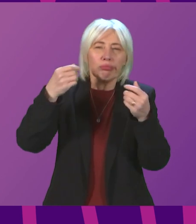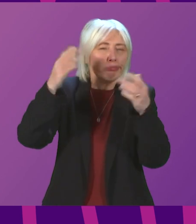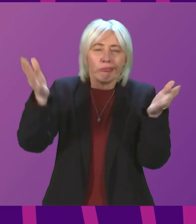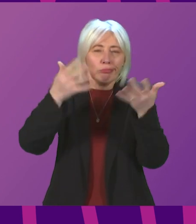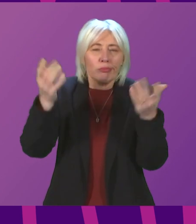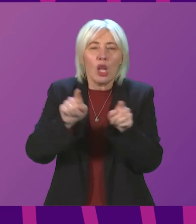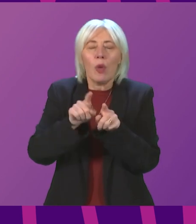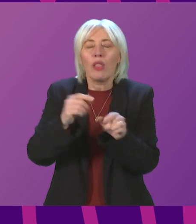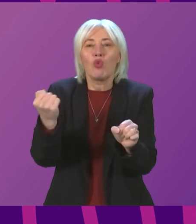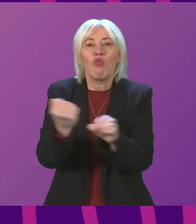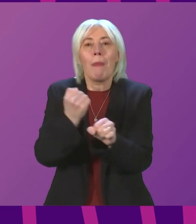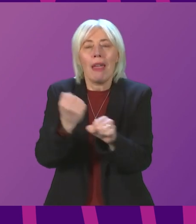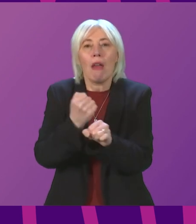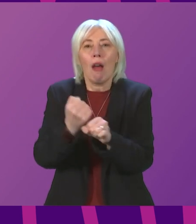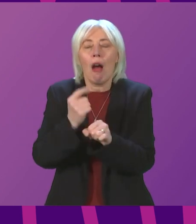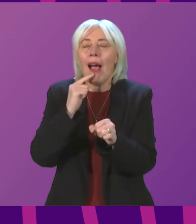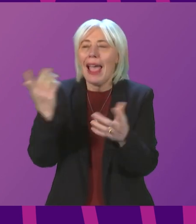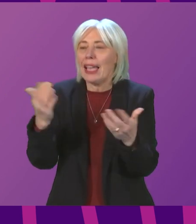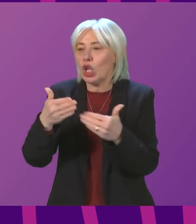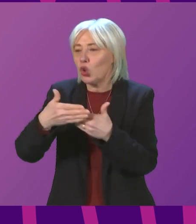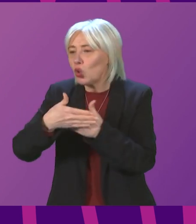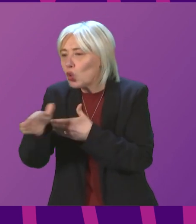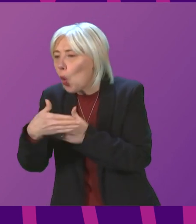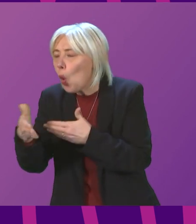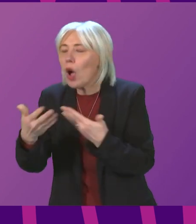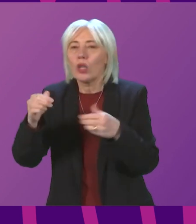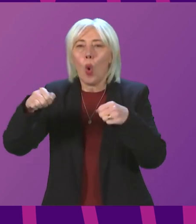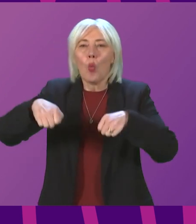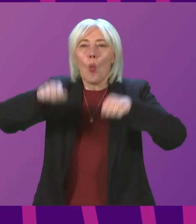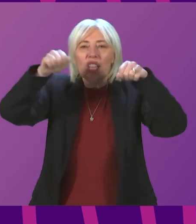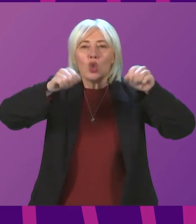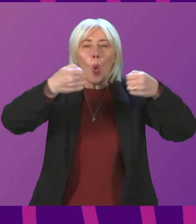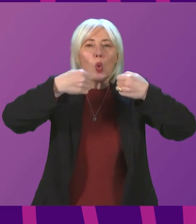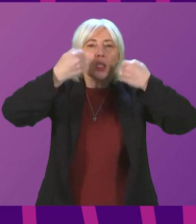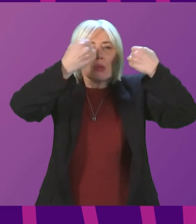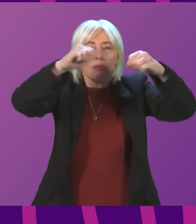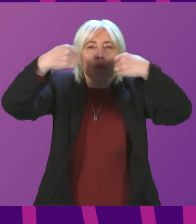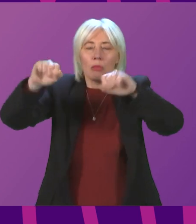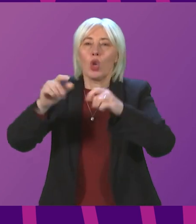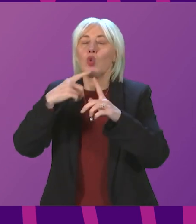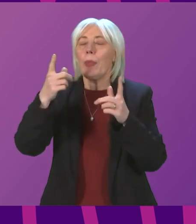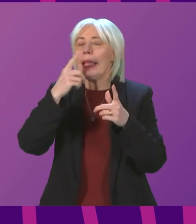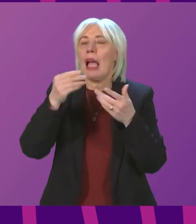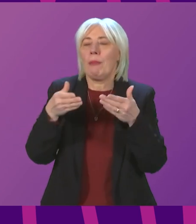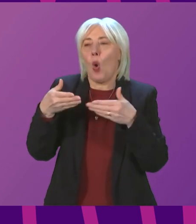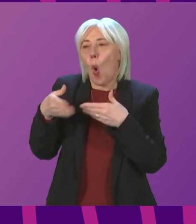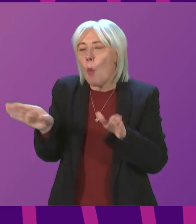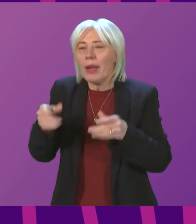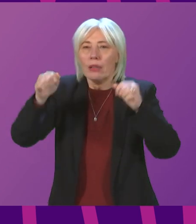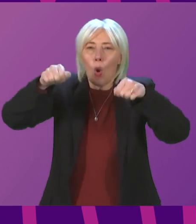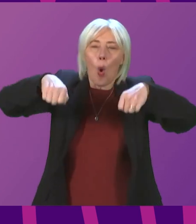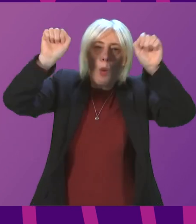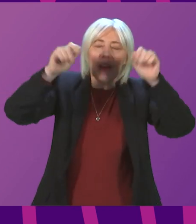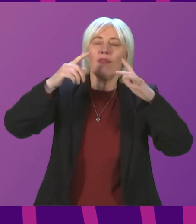to, for example, doors or windows to be made to improve air flow. So this funding covers what it is